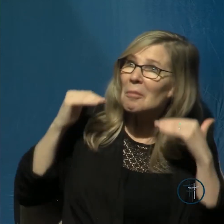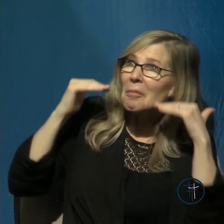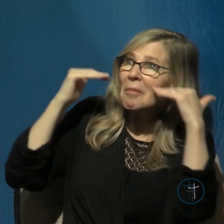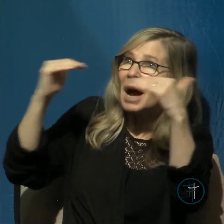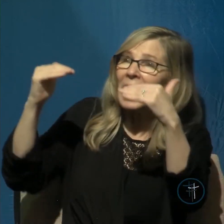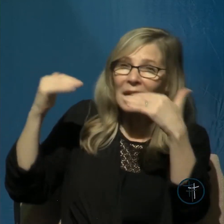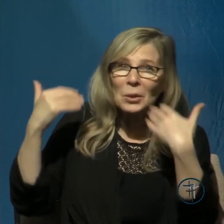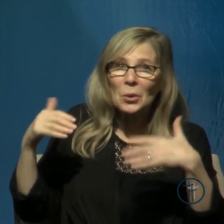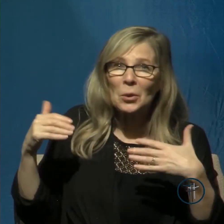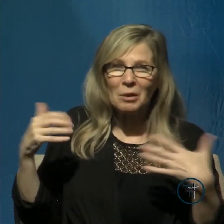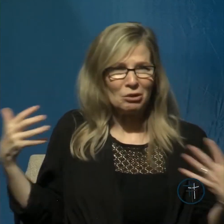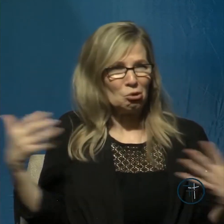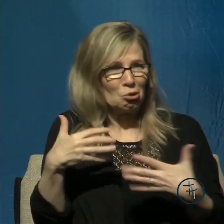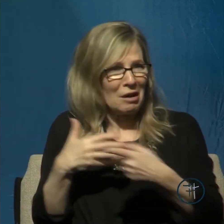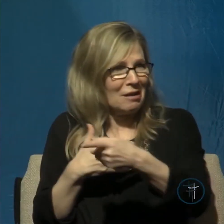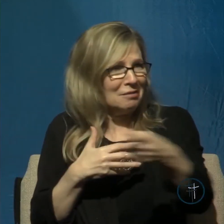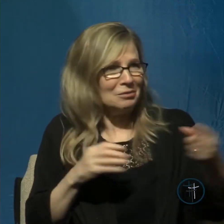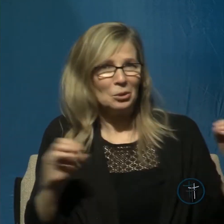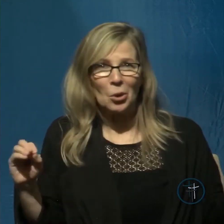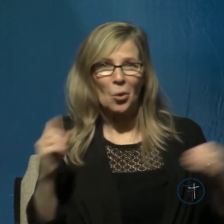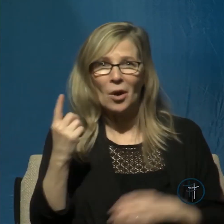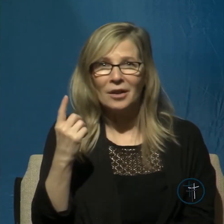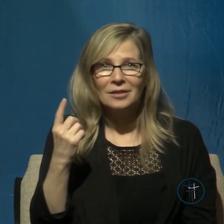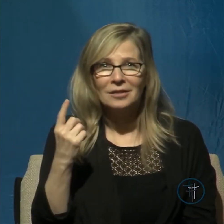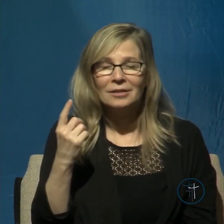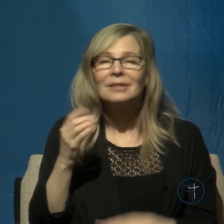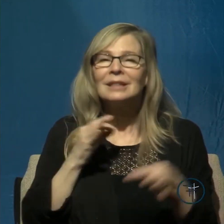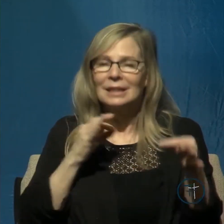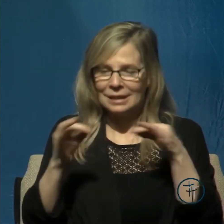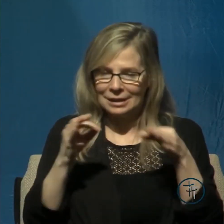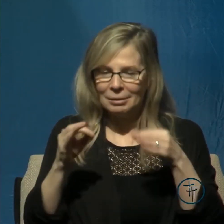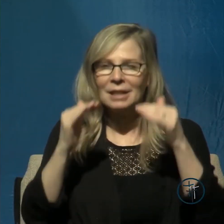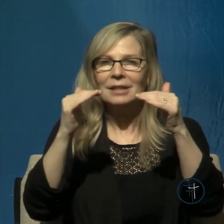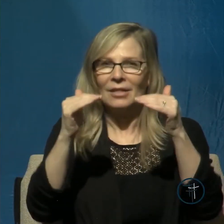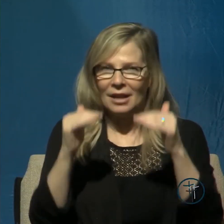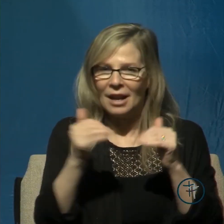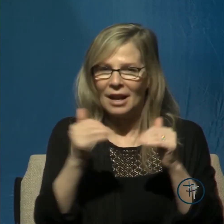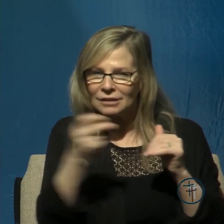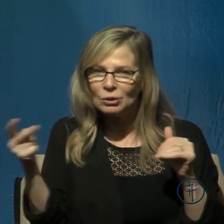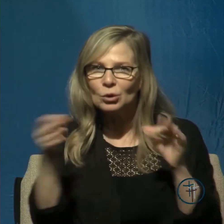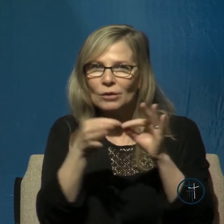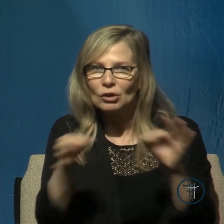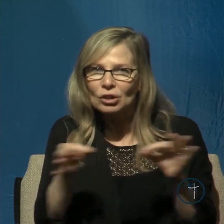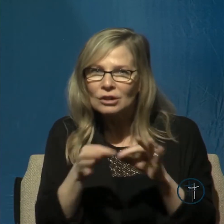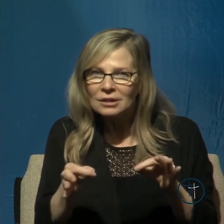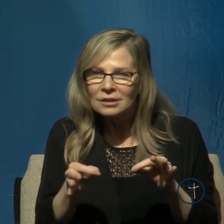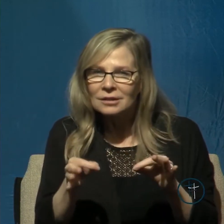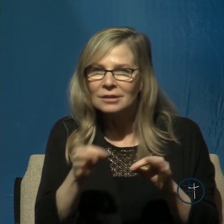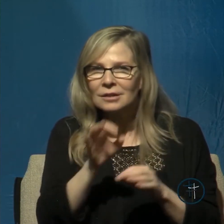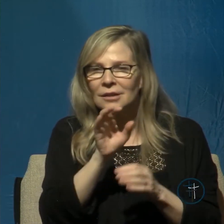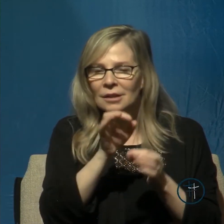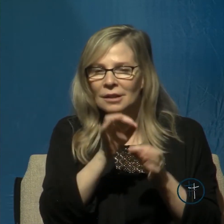tells us he tells us how in the next few verses verses 2 and 3 he says when